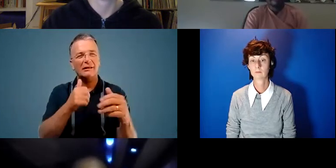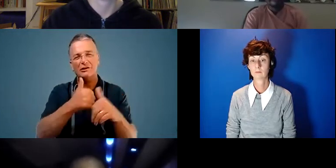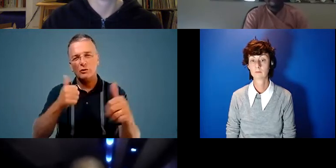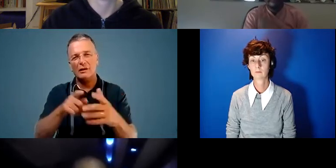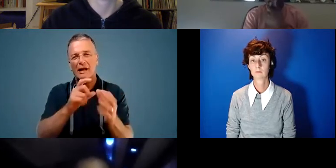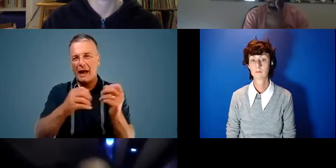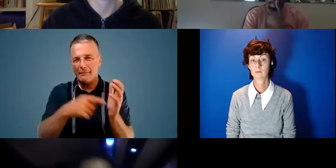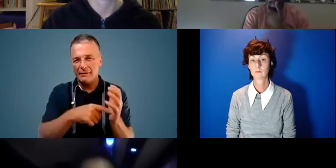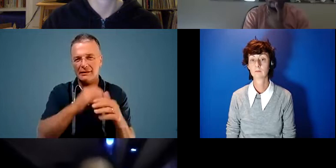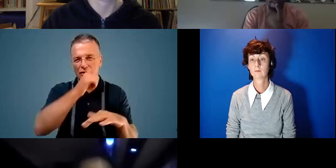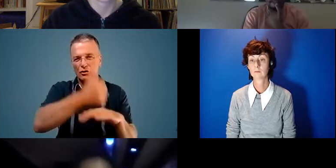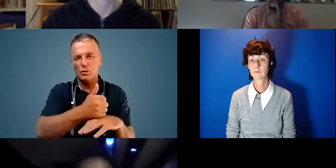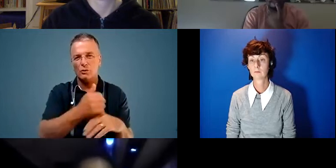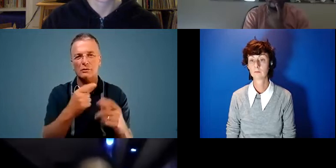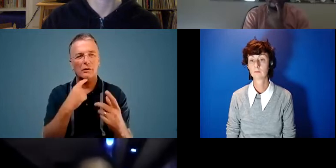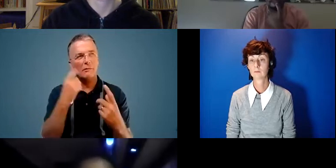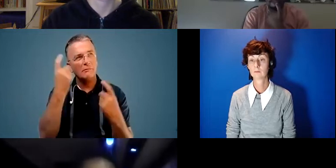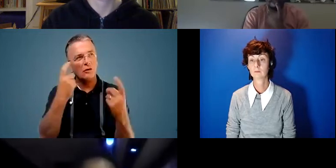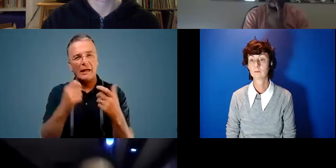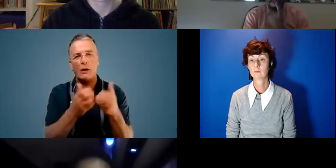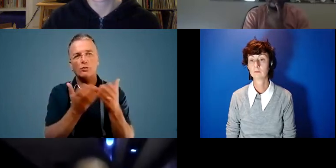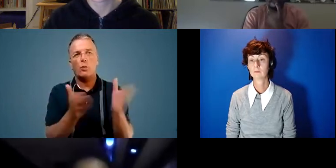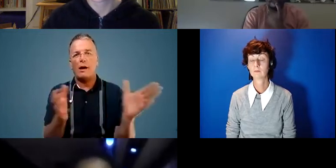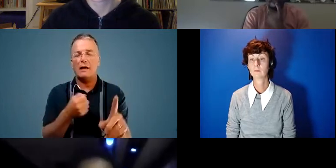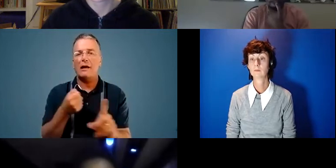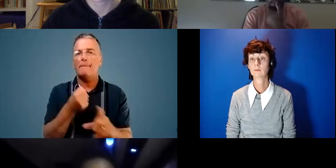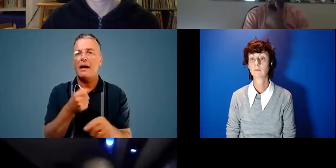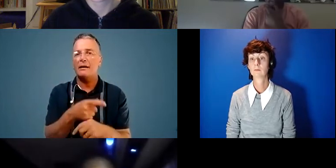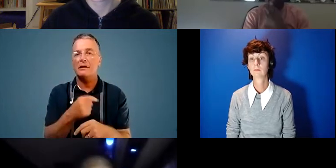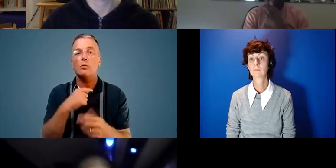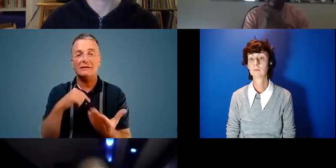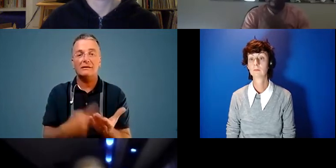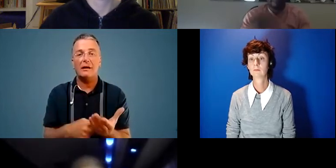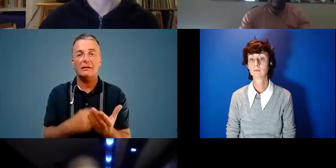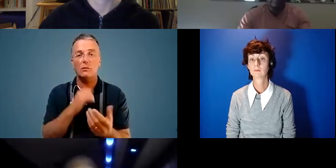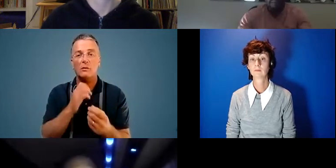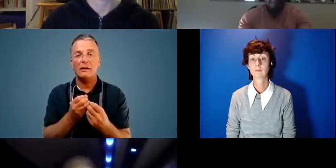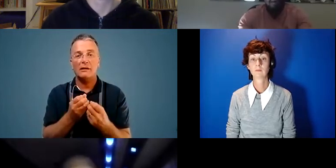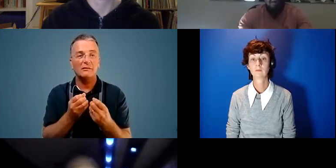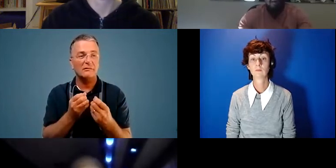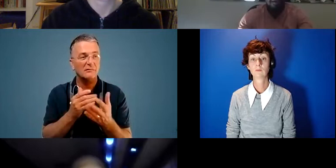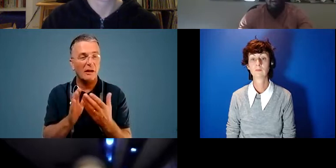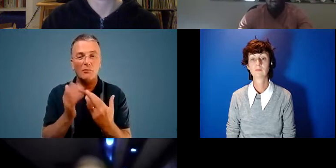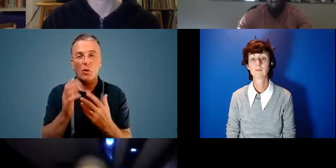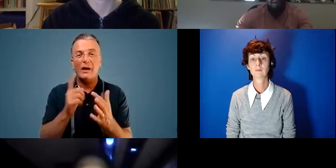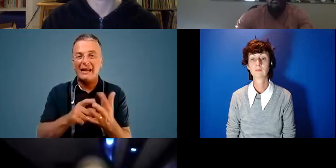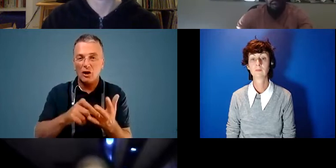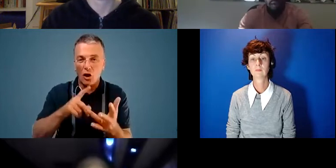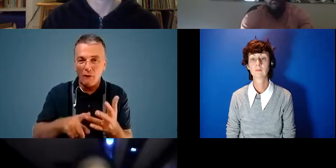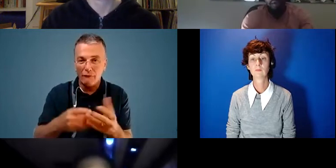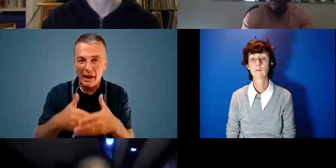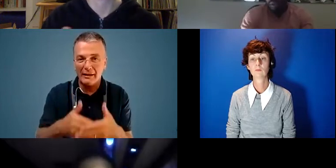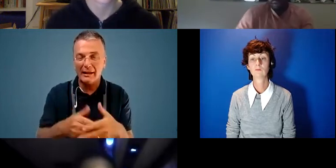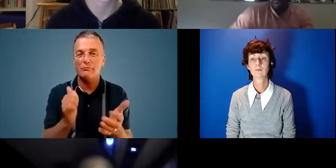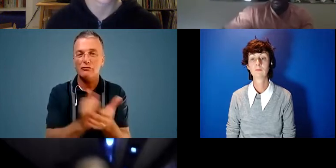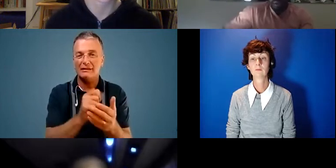for me to consider how to widen that impact. And so we decided we would and we will sell more eco-friendly prints where the profit will go towards organizations who are